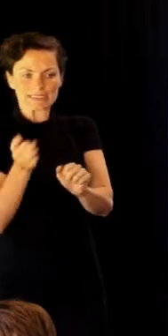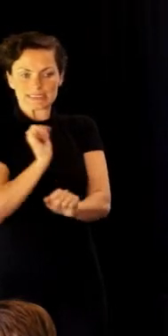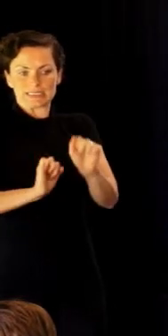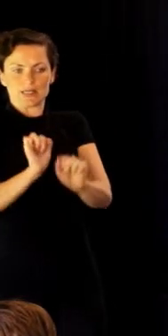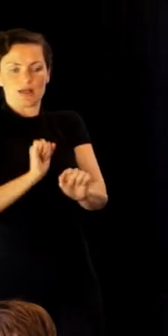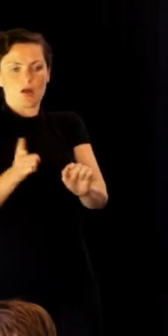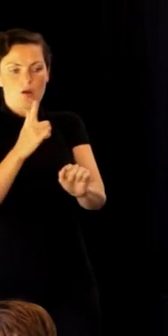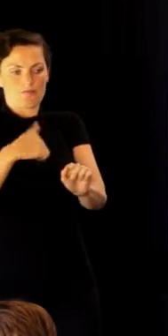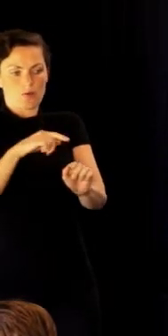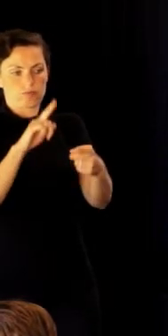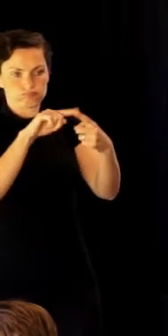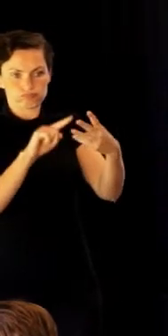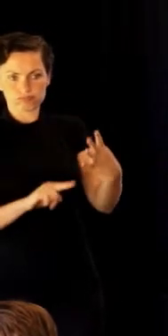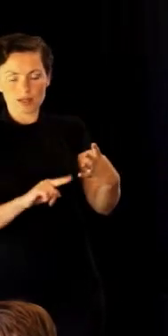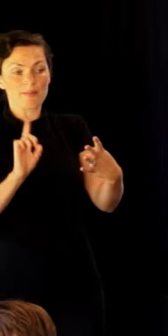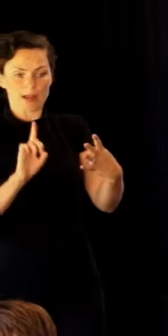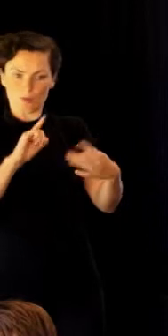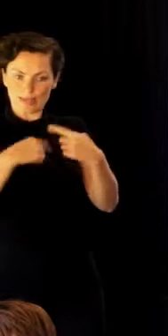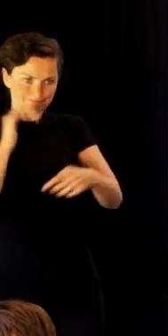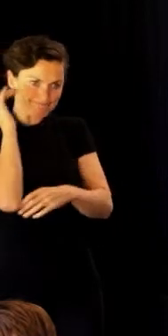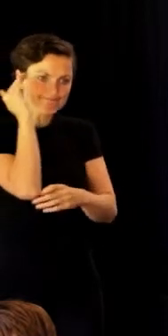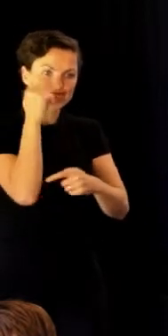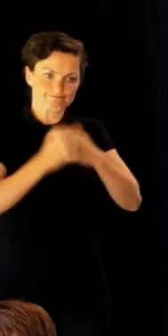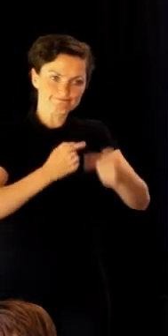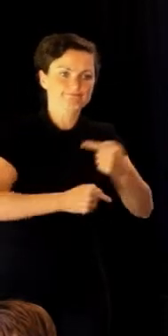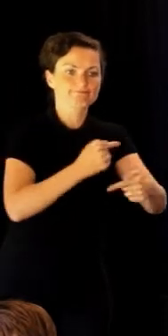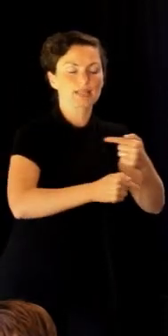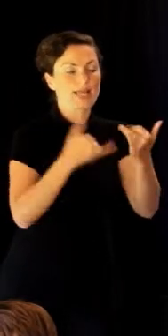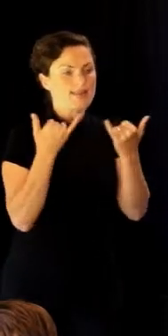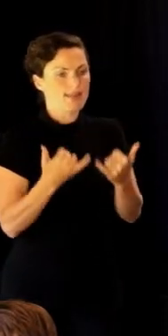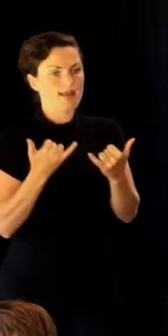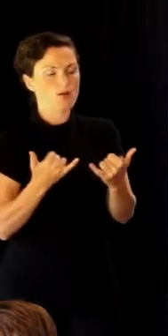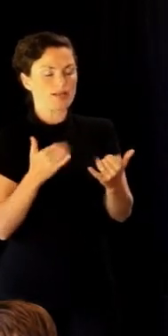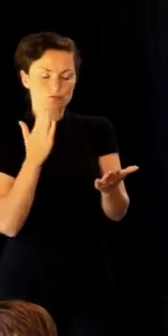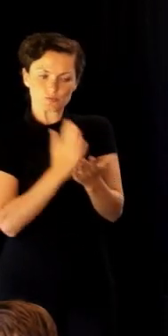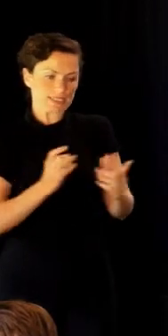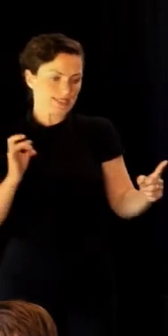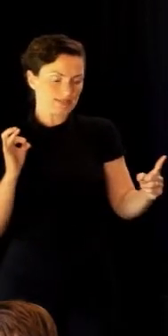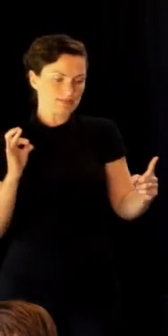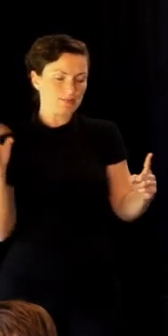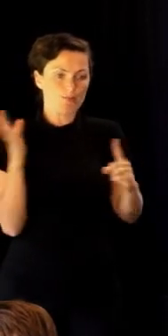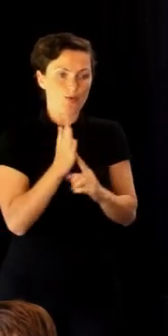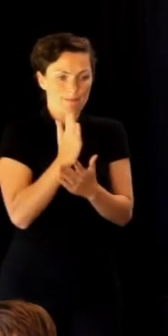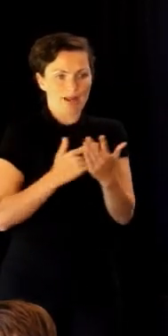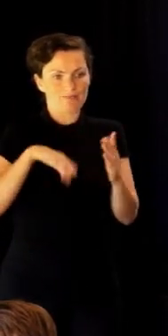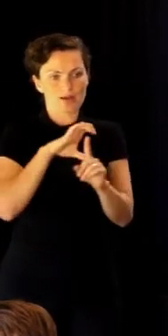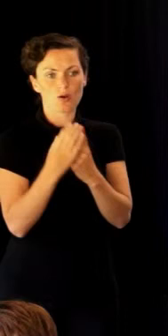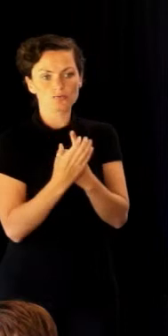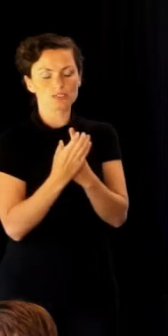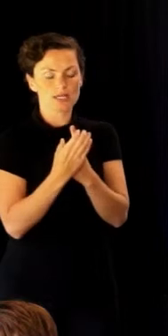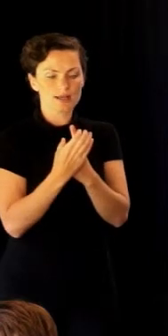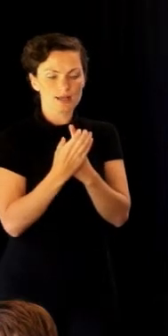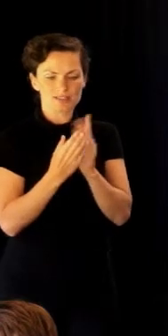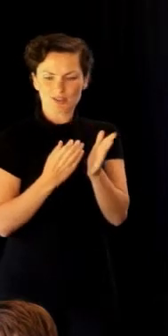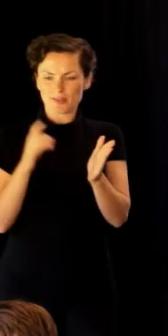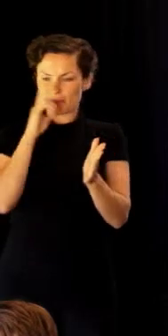we just ploughed on, we just carried on doing it, and now it is absolutely accepted. And the noises that